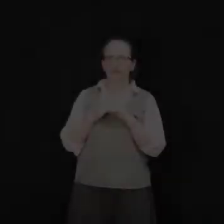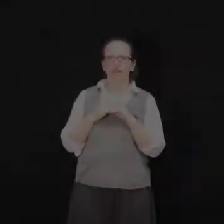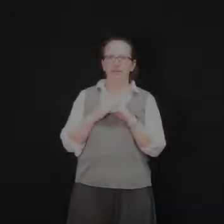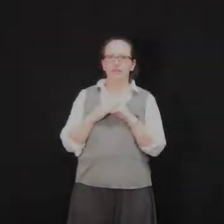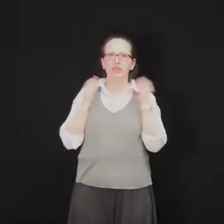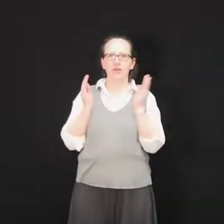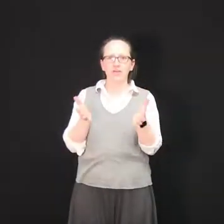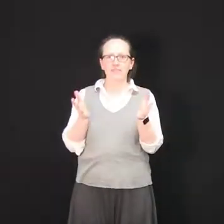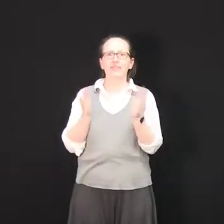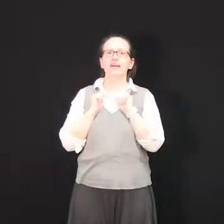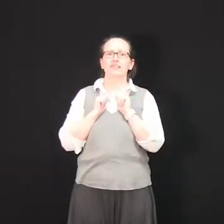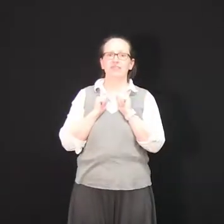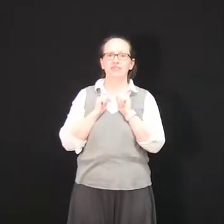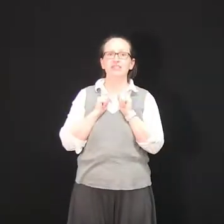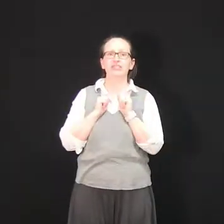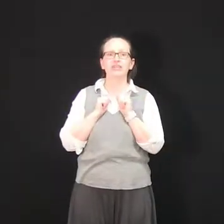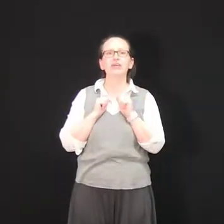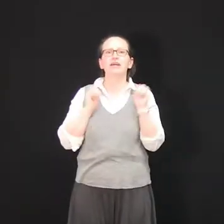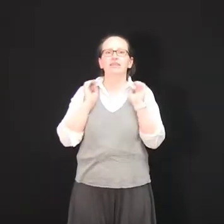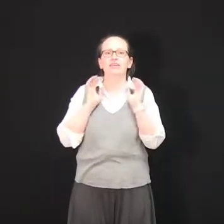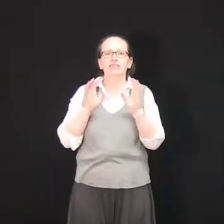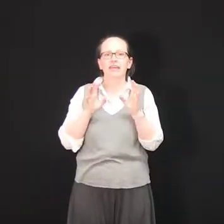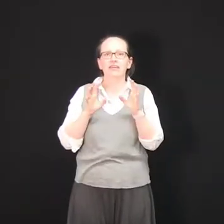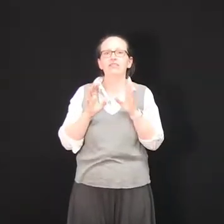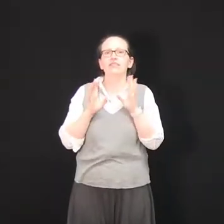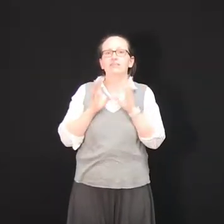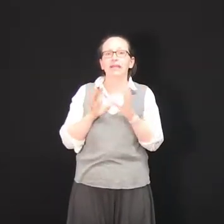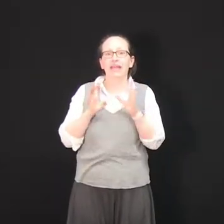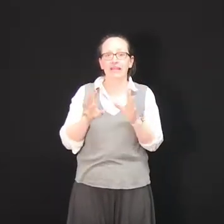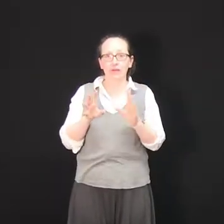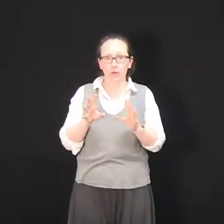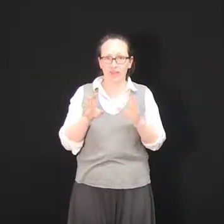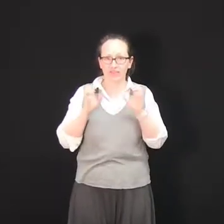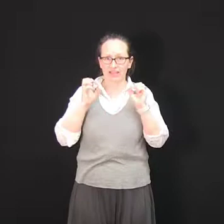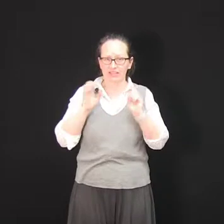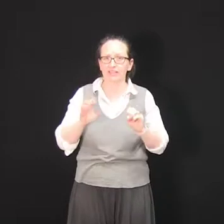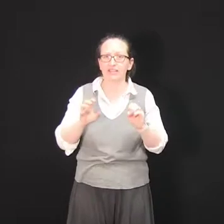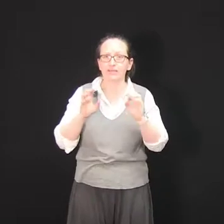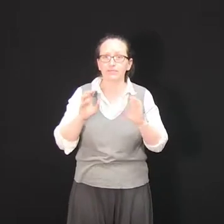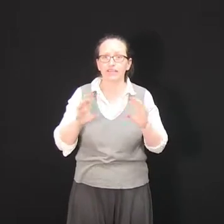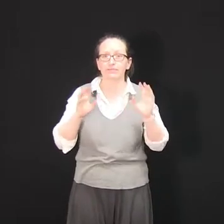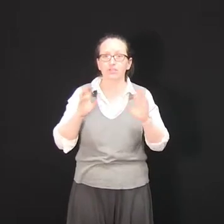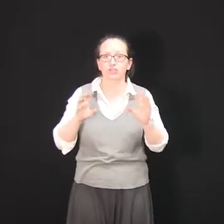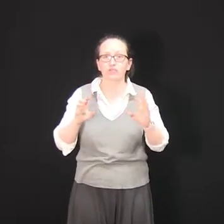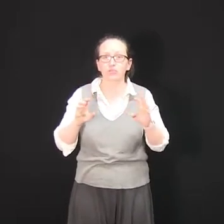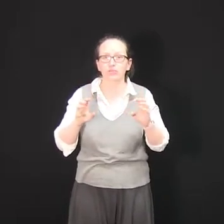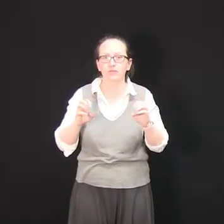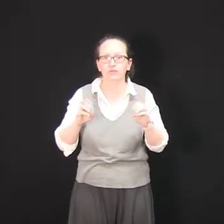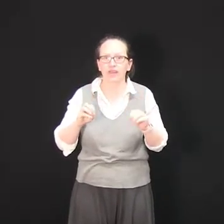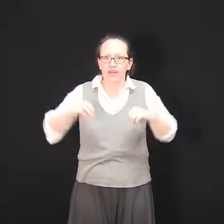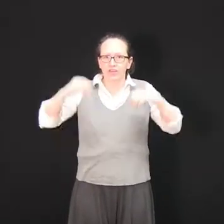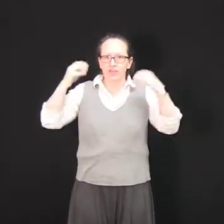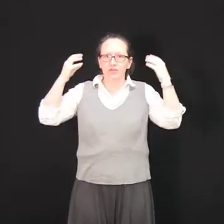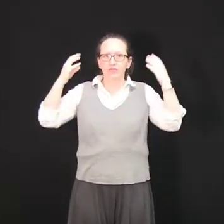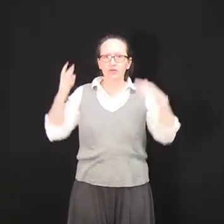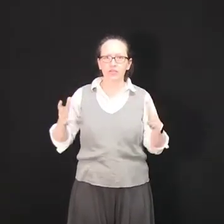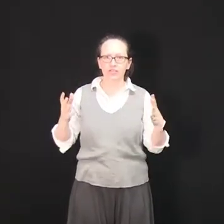So hopefully that's convinced you that sound is a mechanical wave as it needs a medium to travel through. So all those